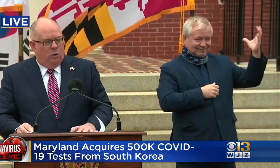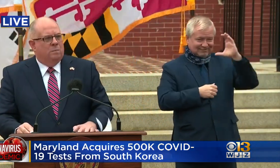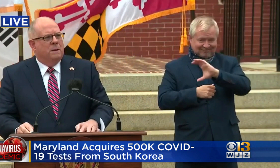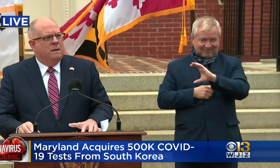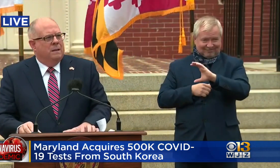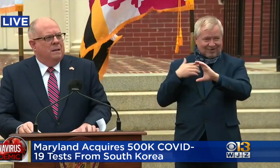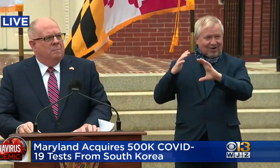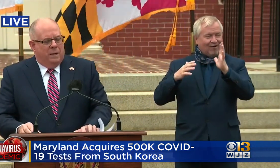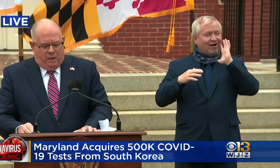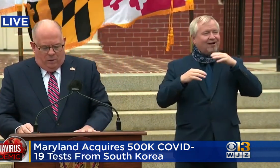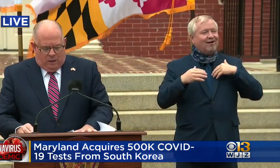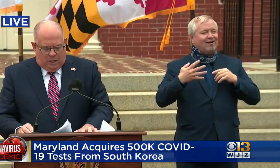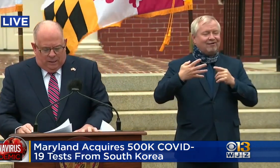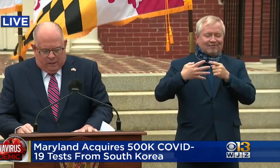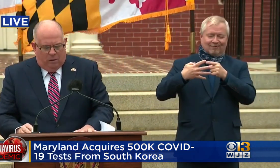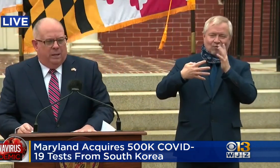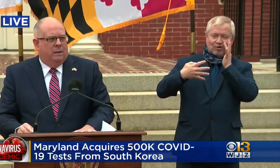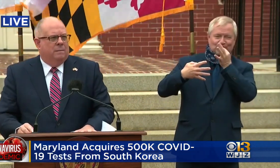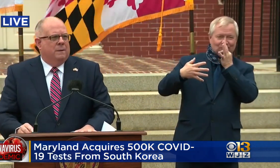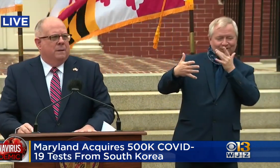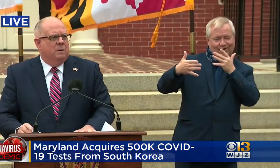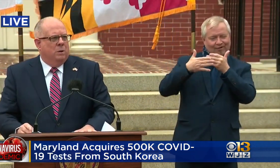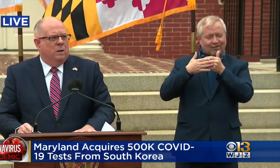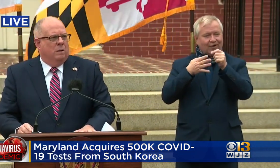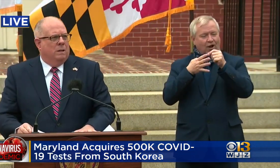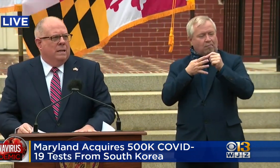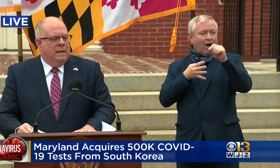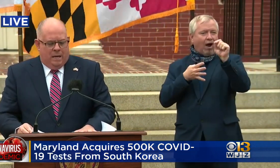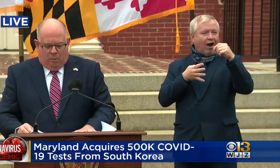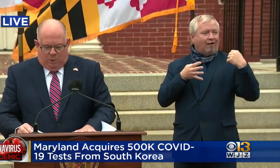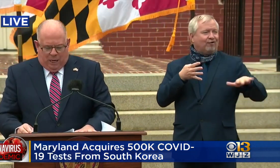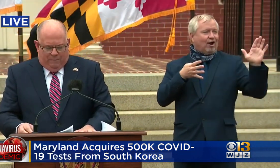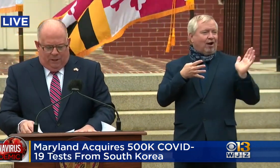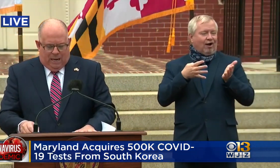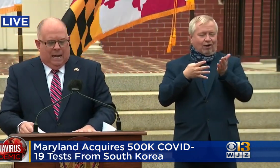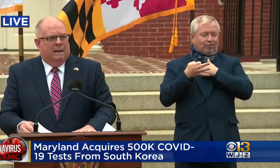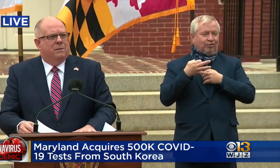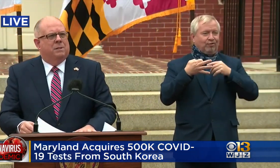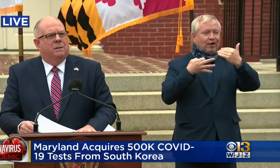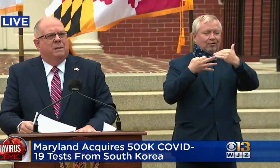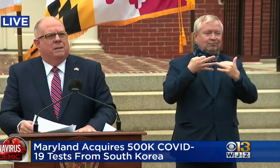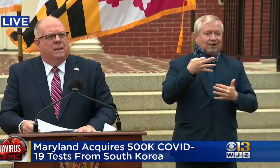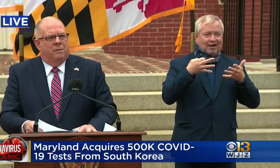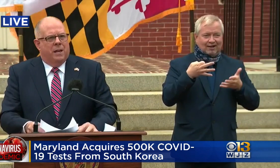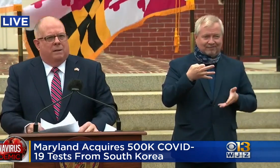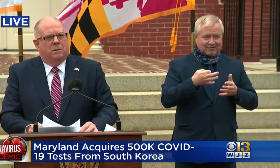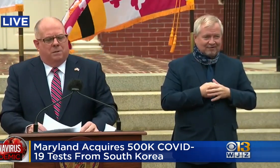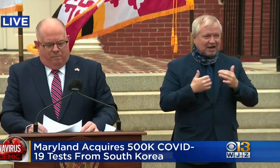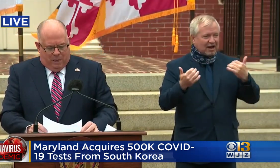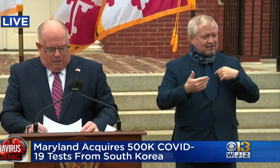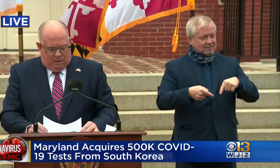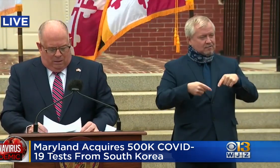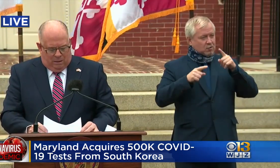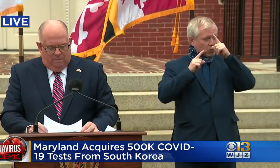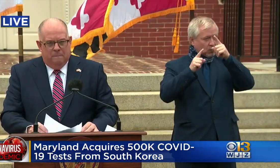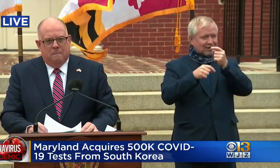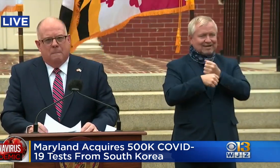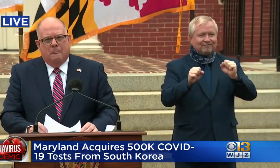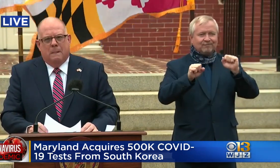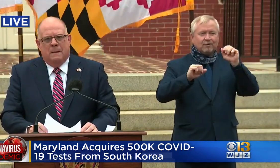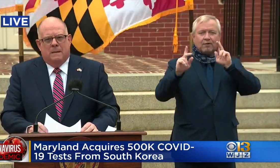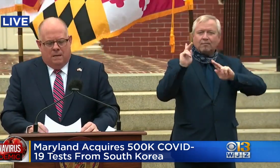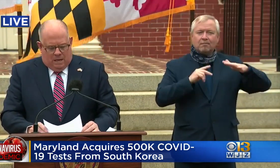goal, but it literally will help save the lives of thousands of Marylanders.